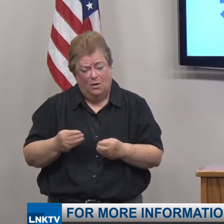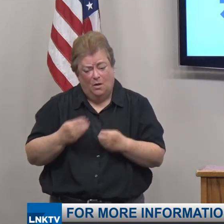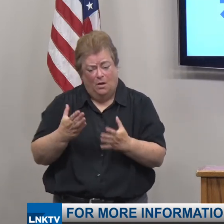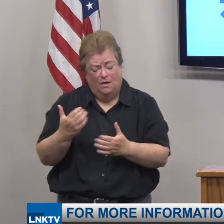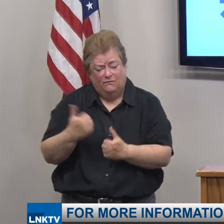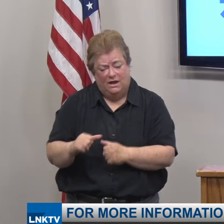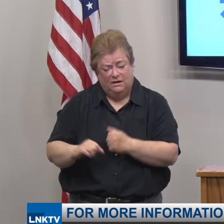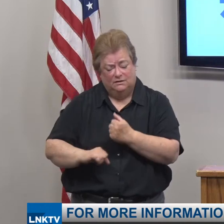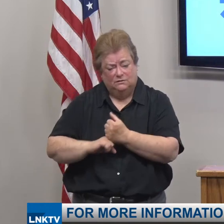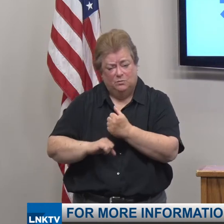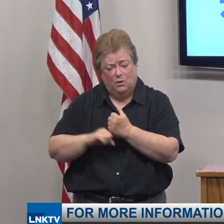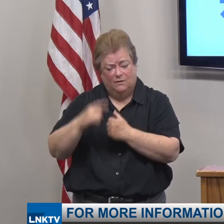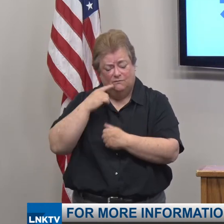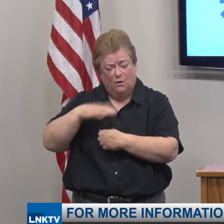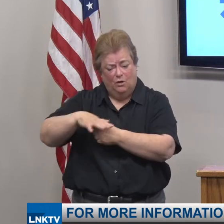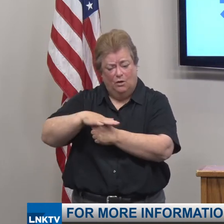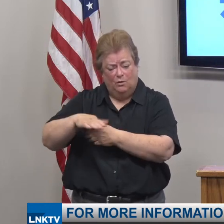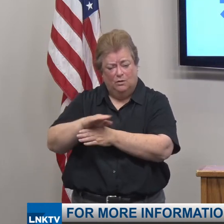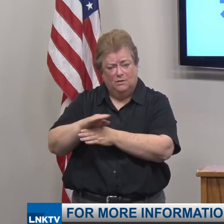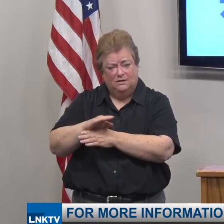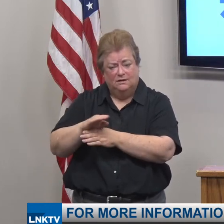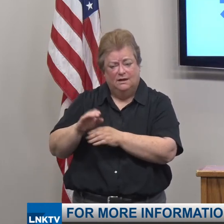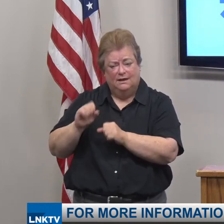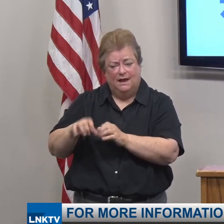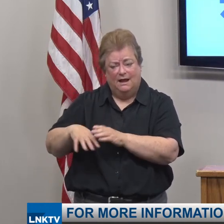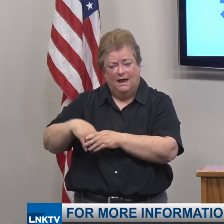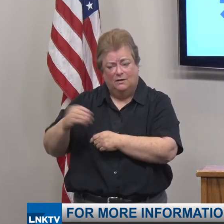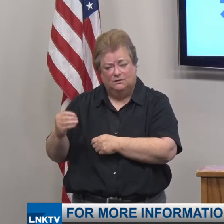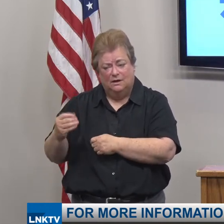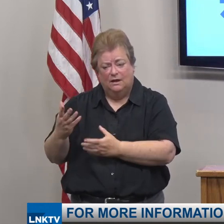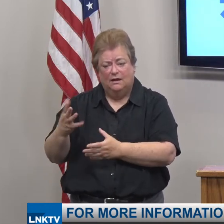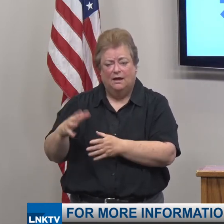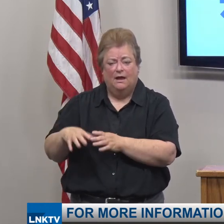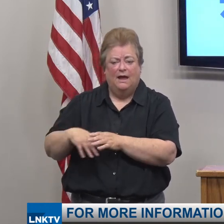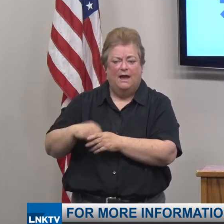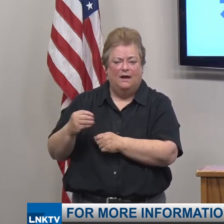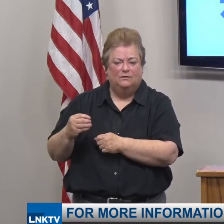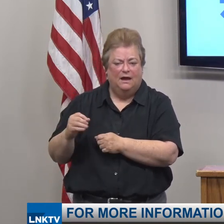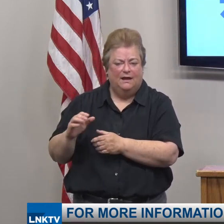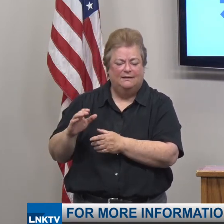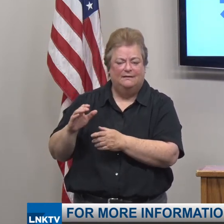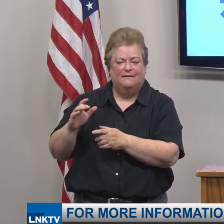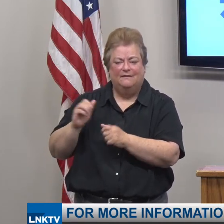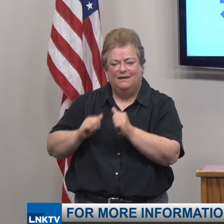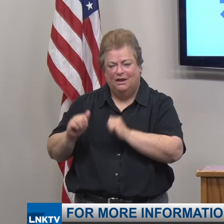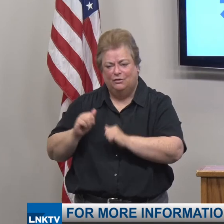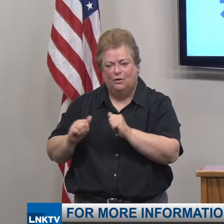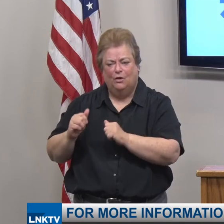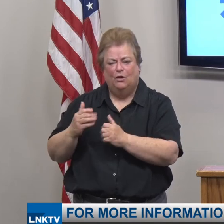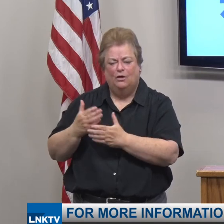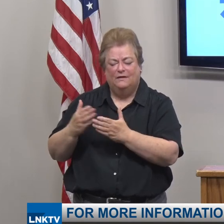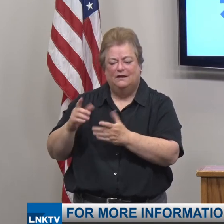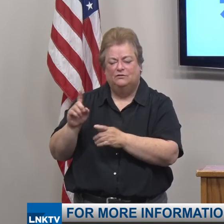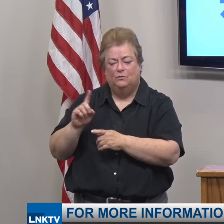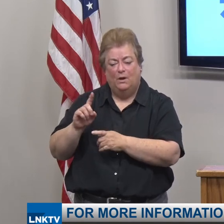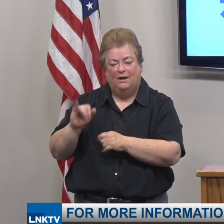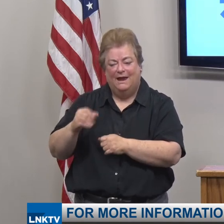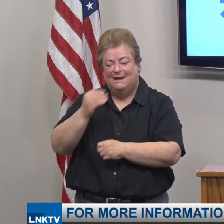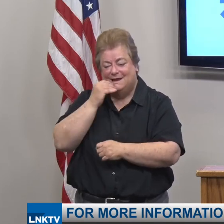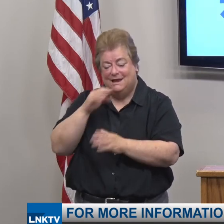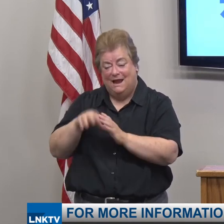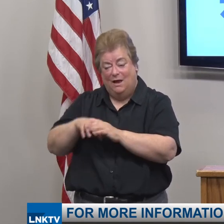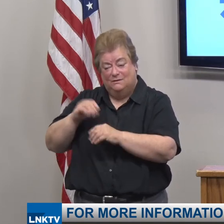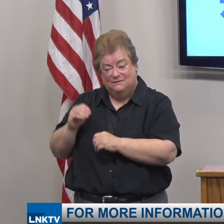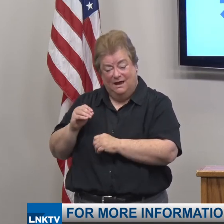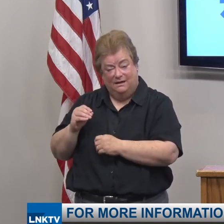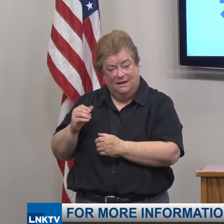local businesses to have things outside, for example, outdoor heaters or closed down a street so that they can have dine-in options outside?